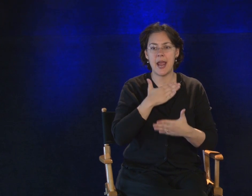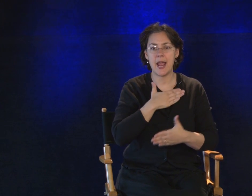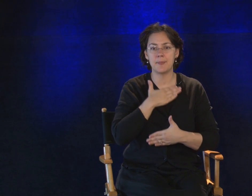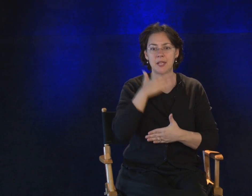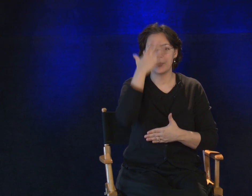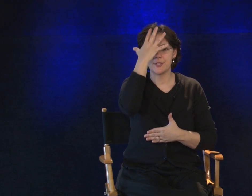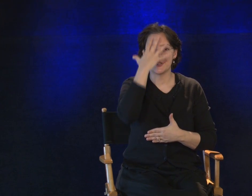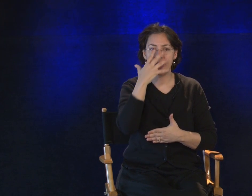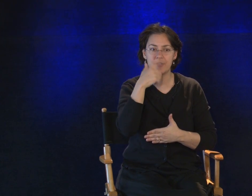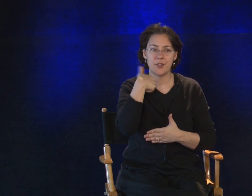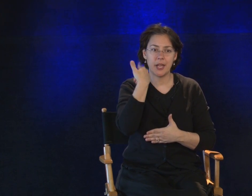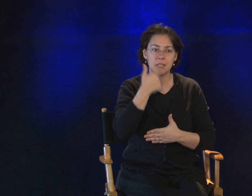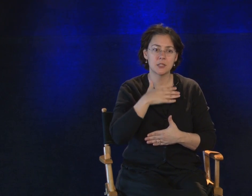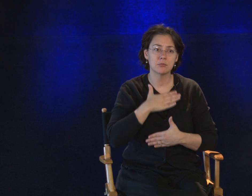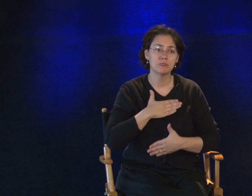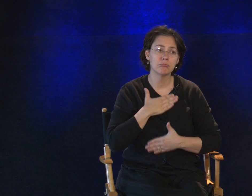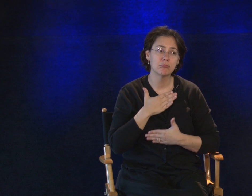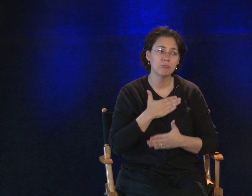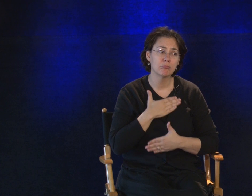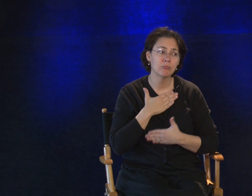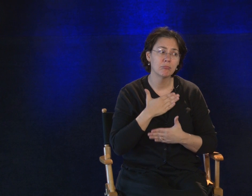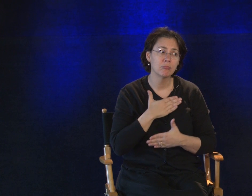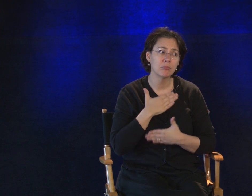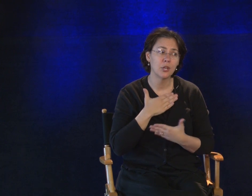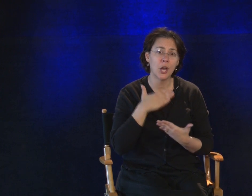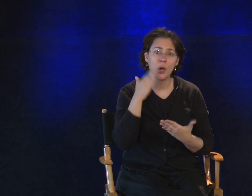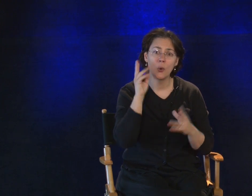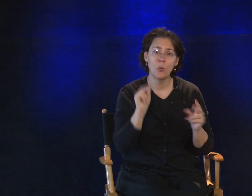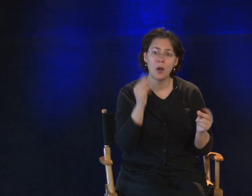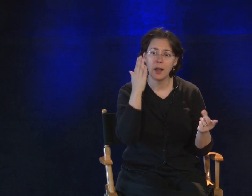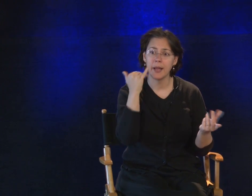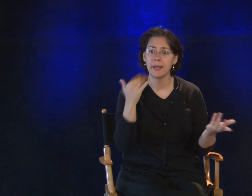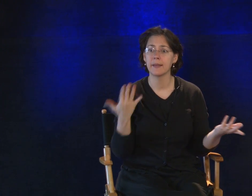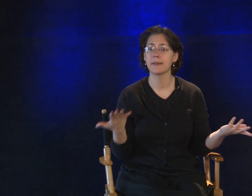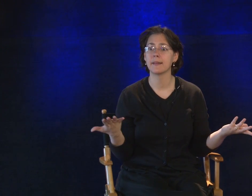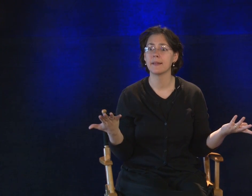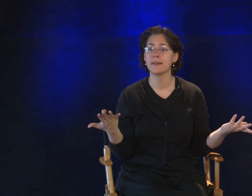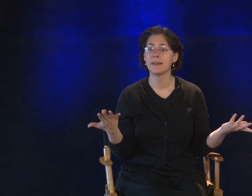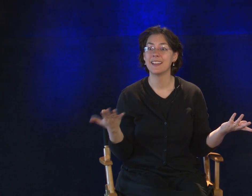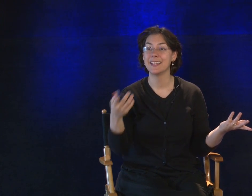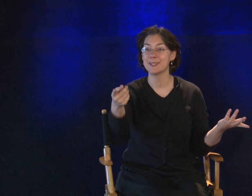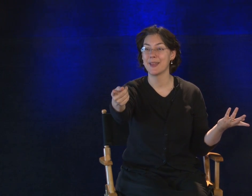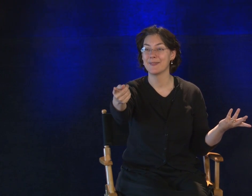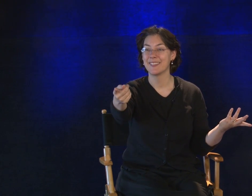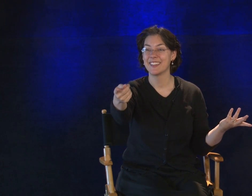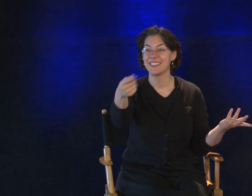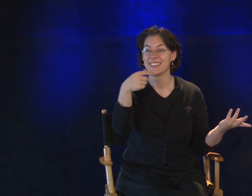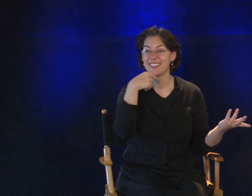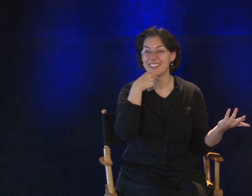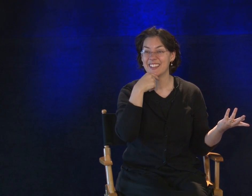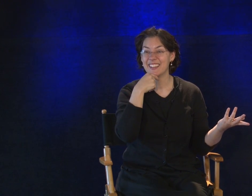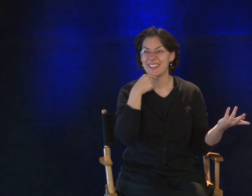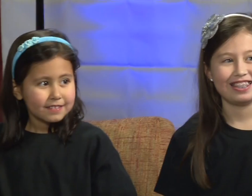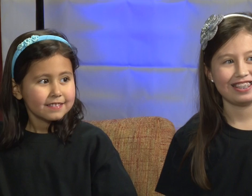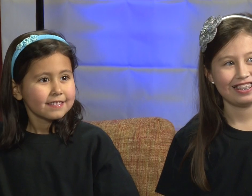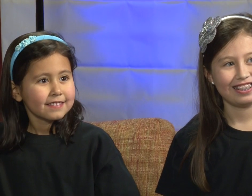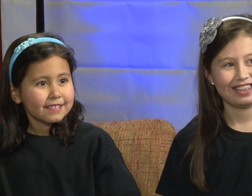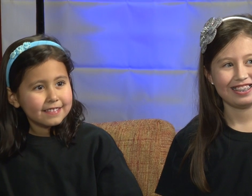happy with a sad face? No. Why? Yes, ma'am? It doesn't make sense. It doesn't make